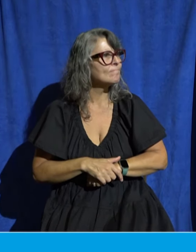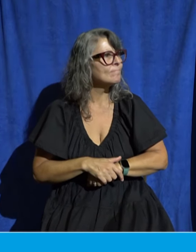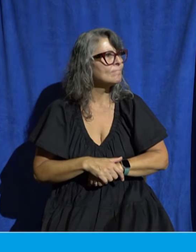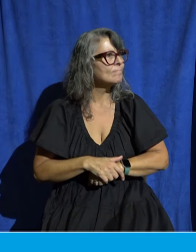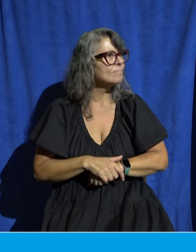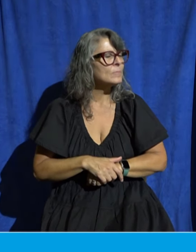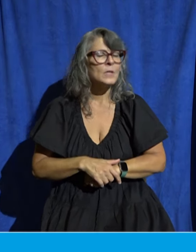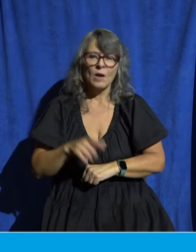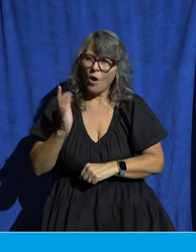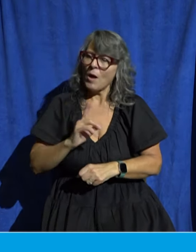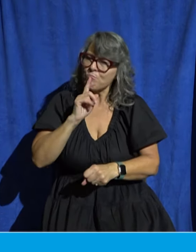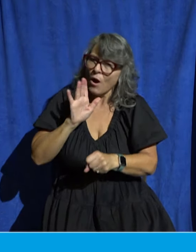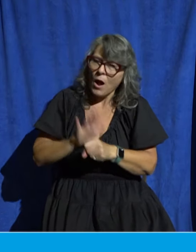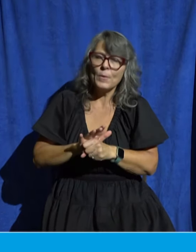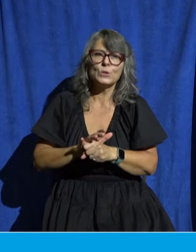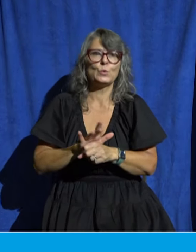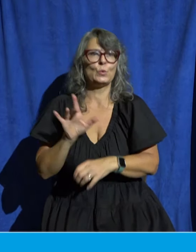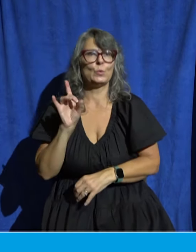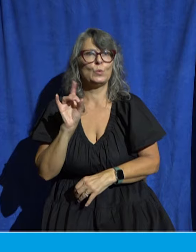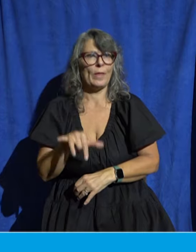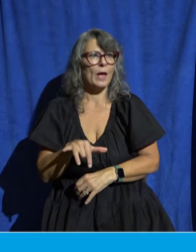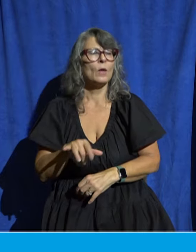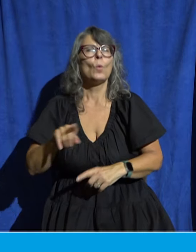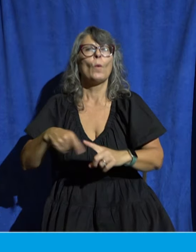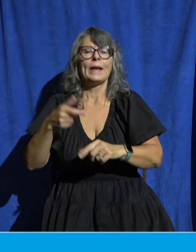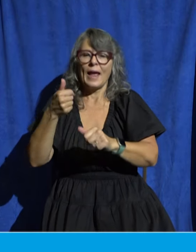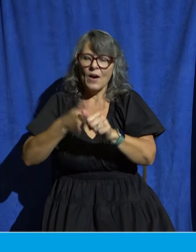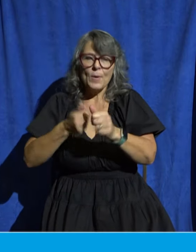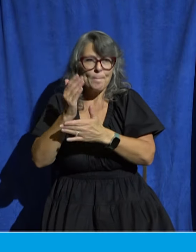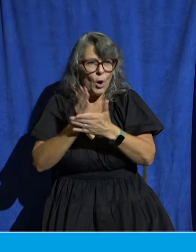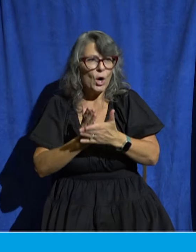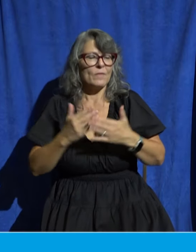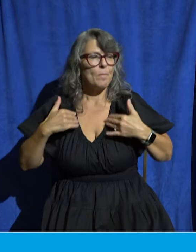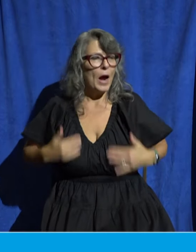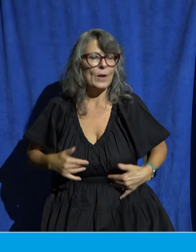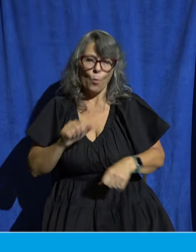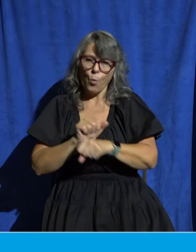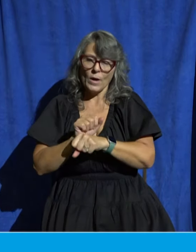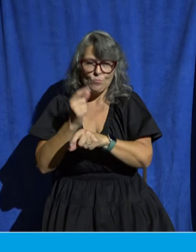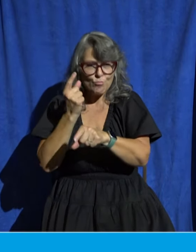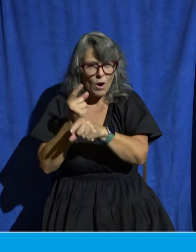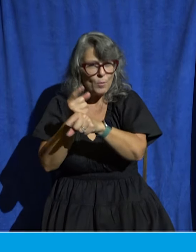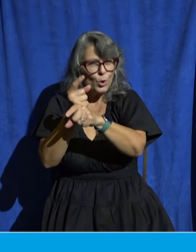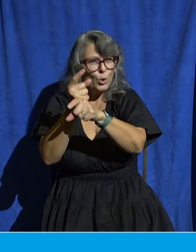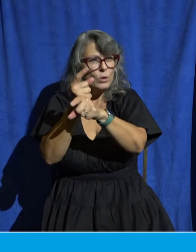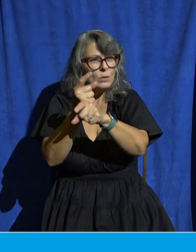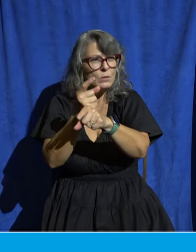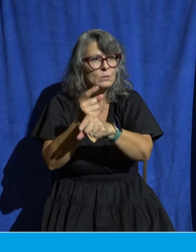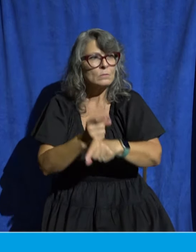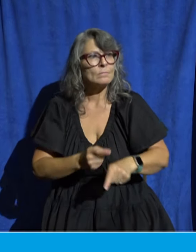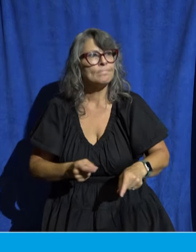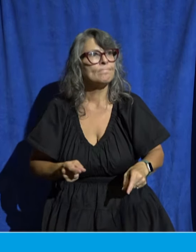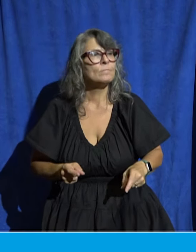each part is working properly the body will build itself up in love as you serve with the gifting God has equipped you with